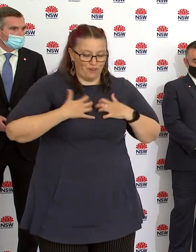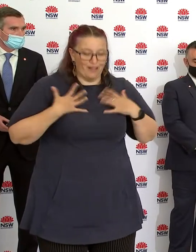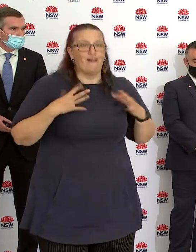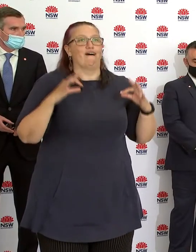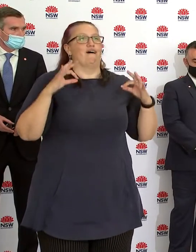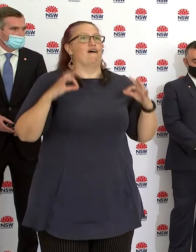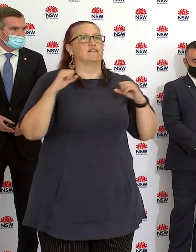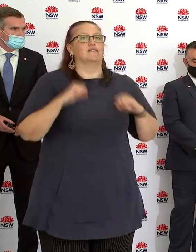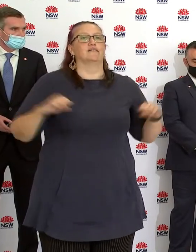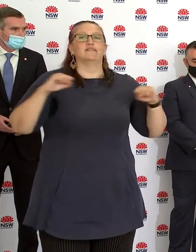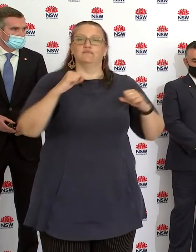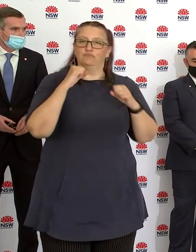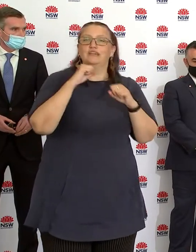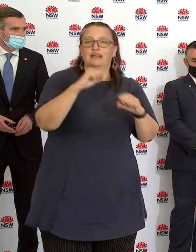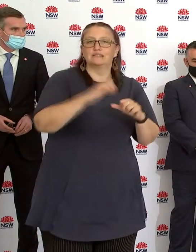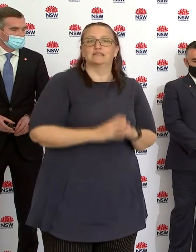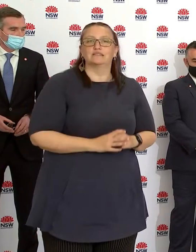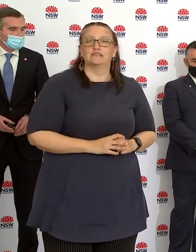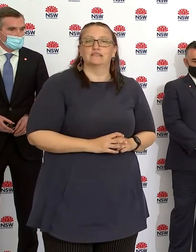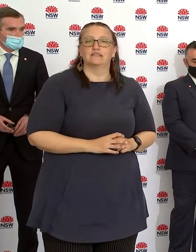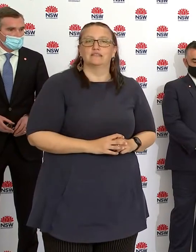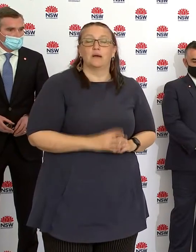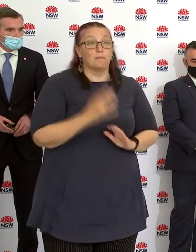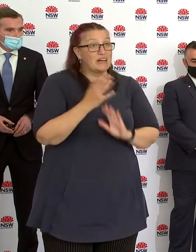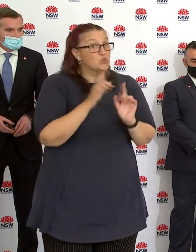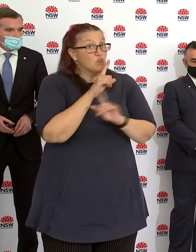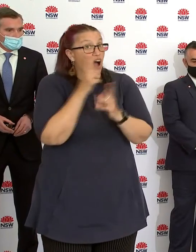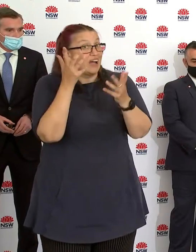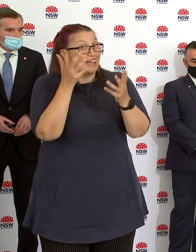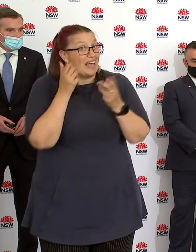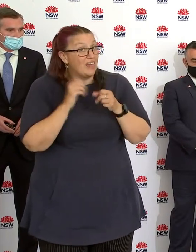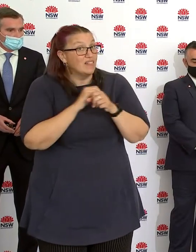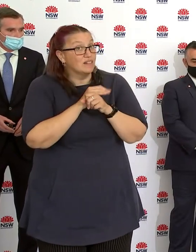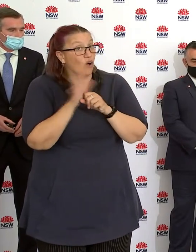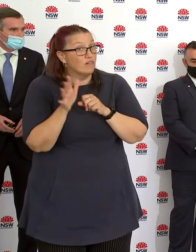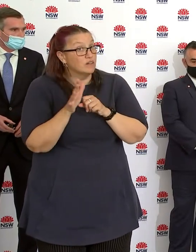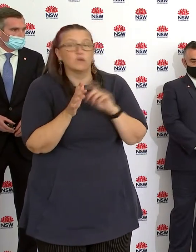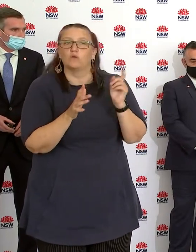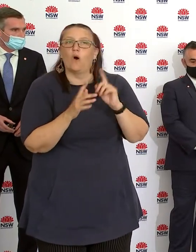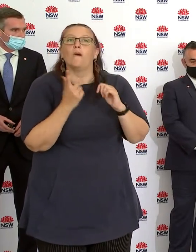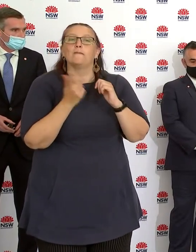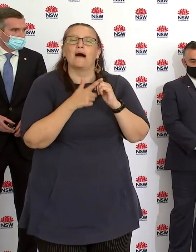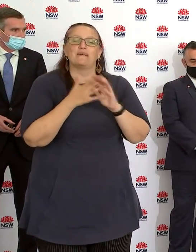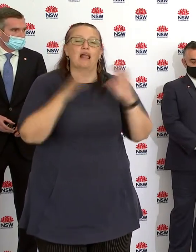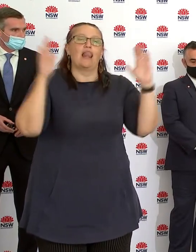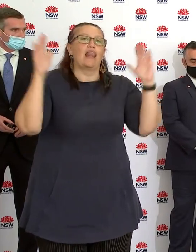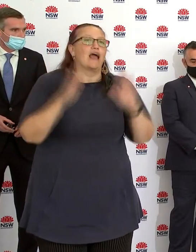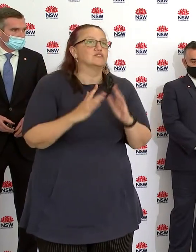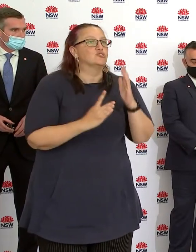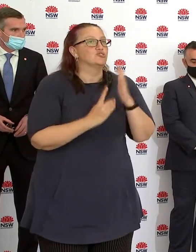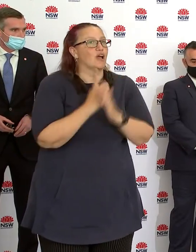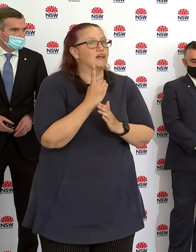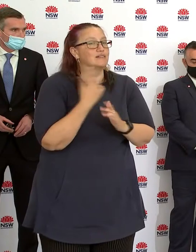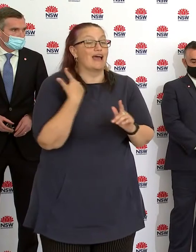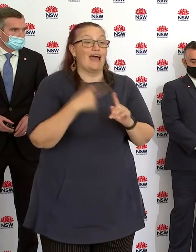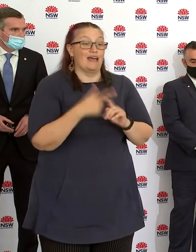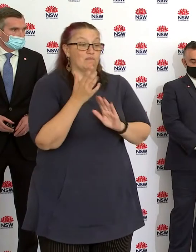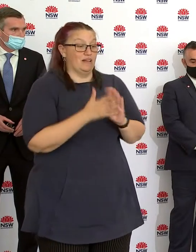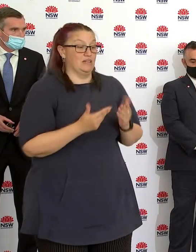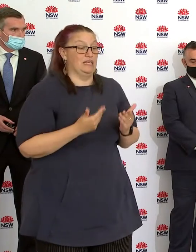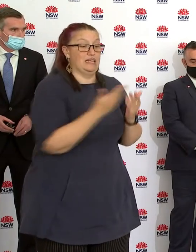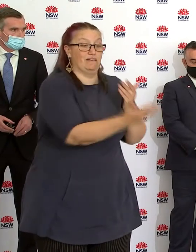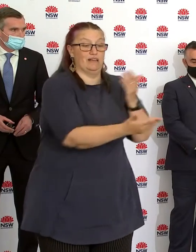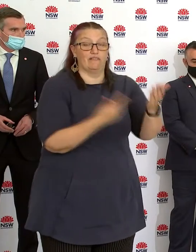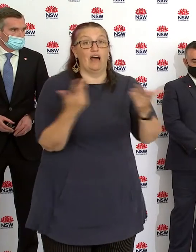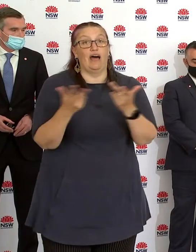or spread it. But of course, it is an enormous protection. So I said to the citizens of New South Wales, thank you for your patience.